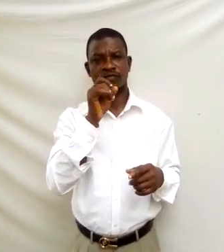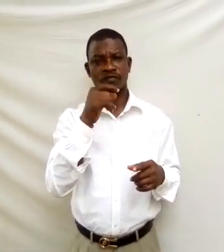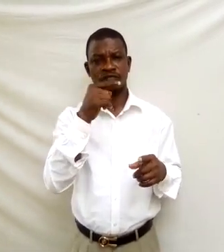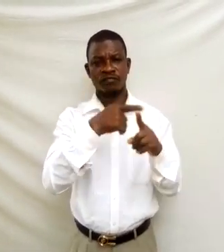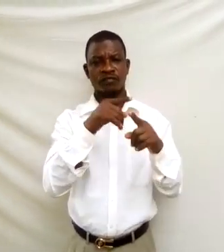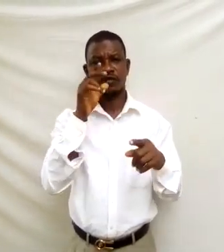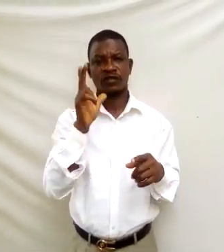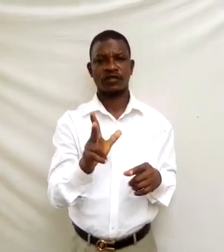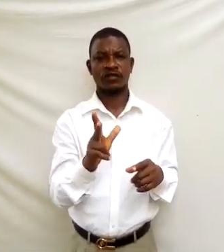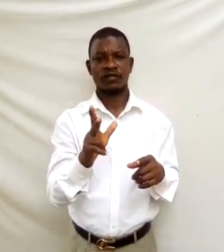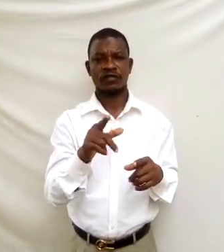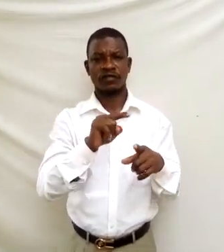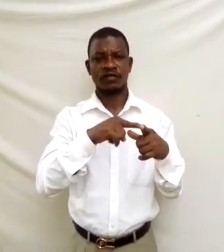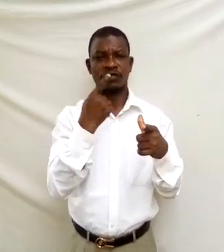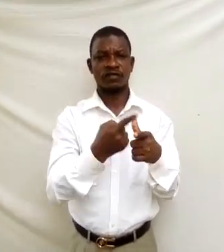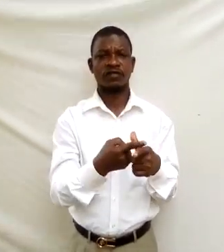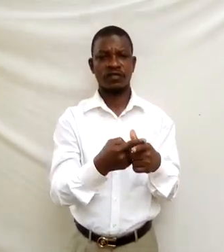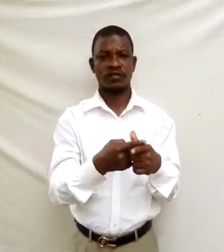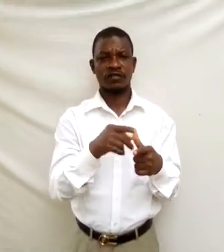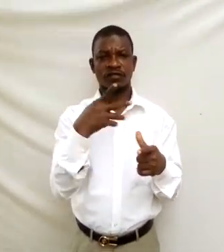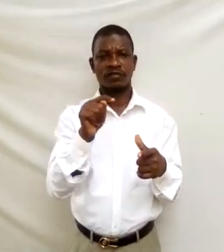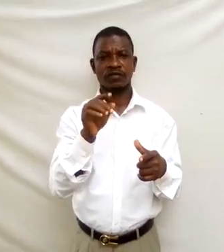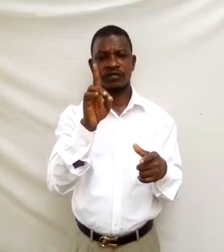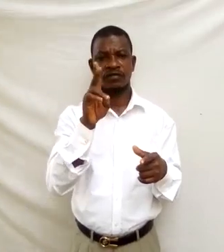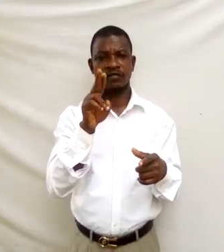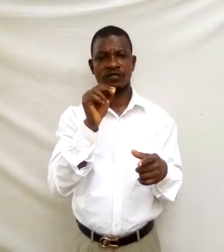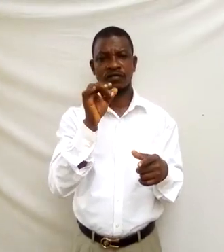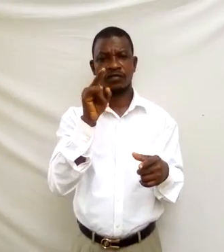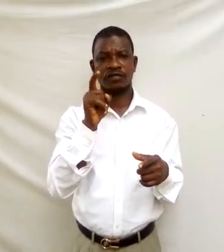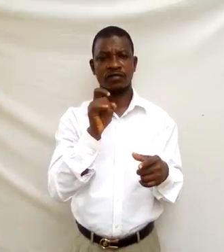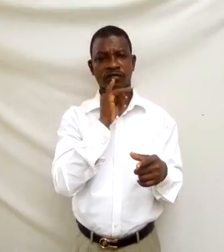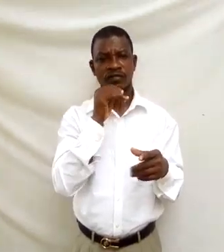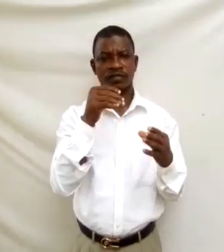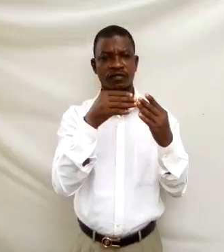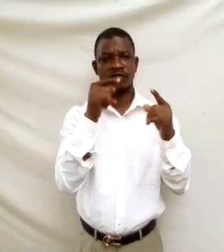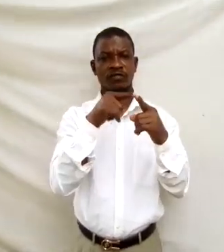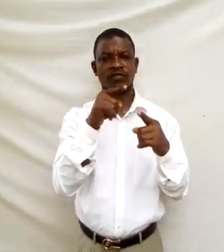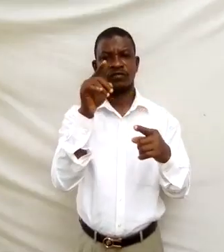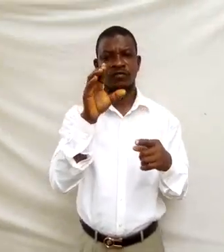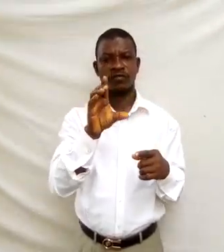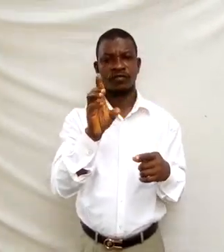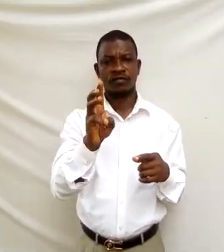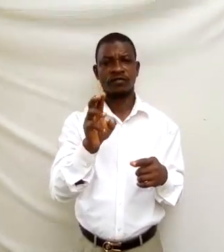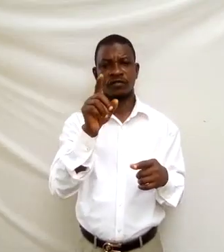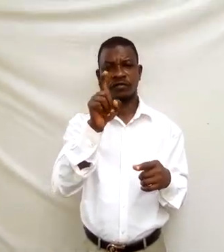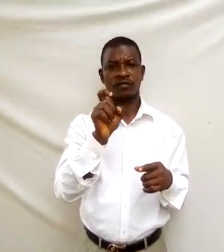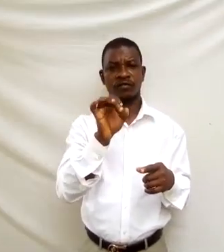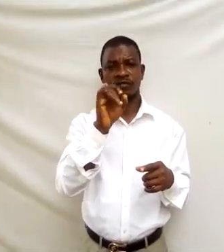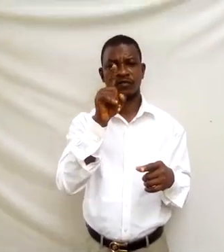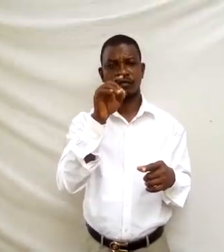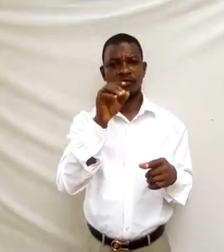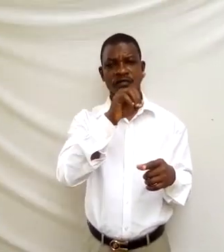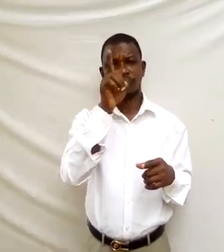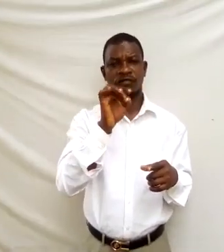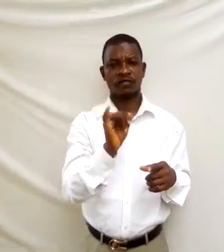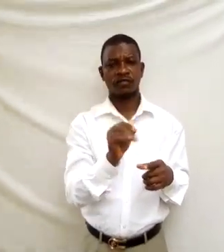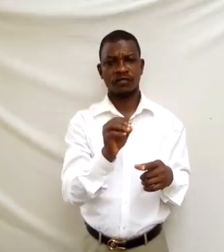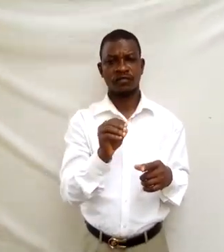then du dx is equal to 6x squared so